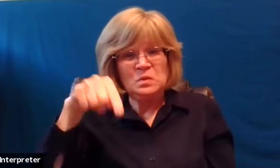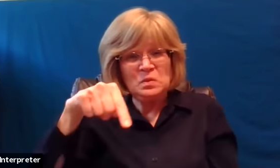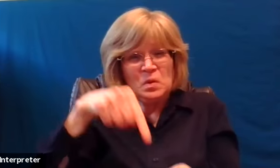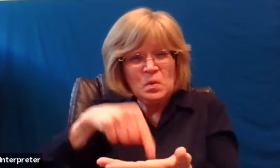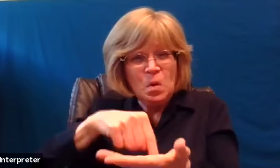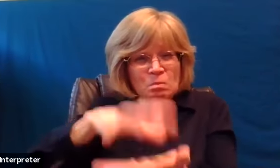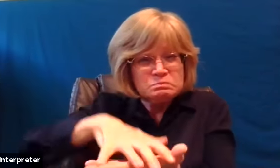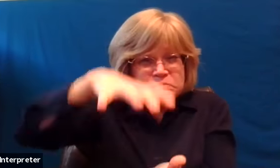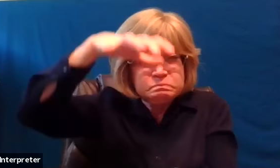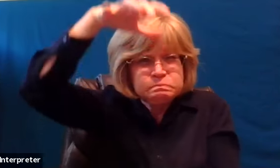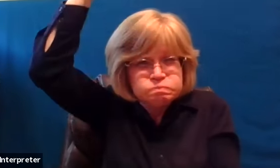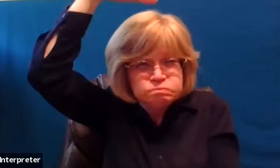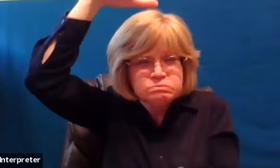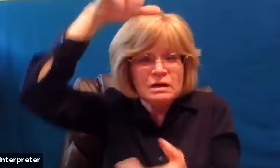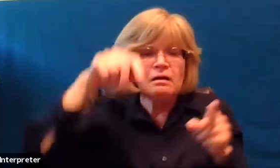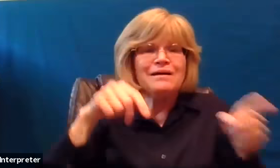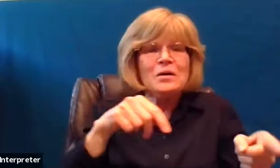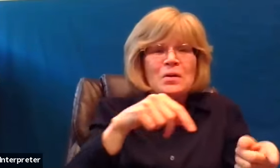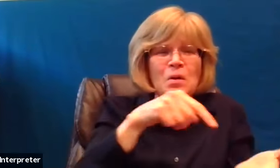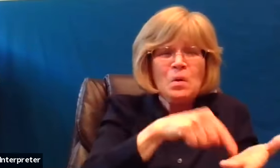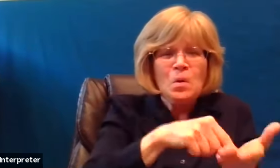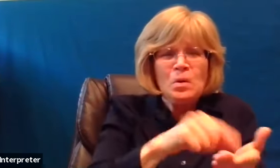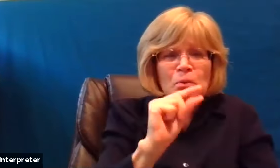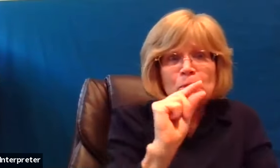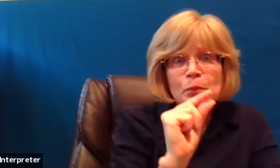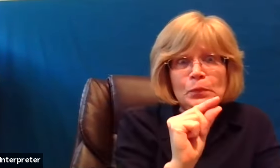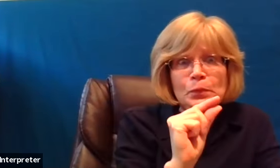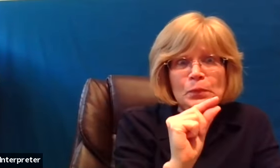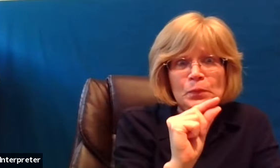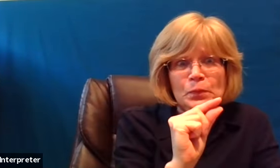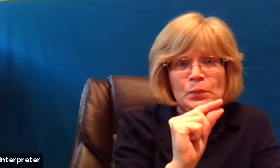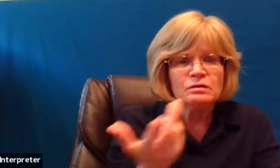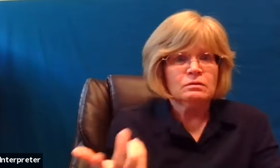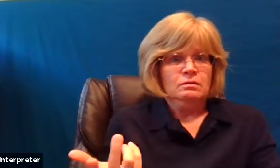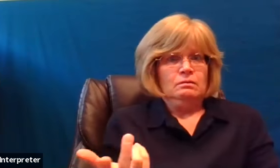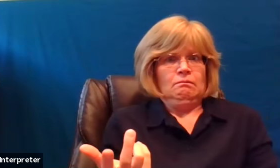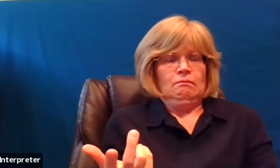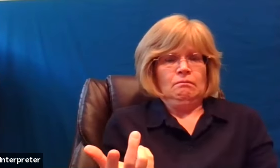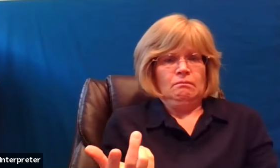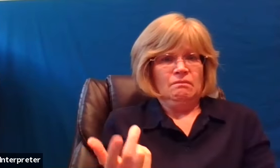indebtedness is half a million times less than the earlier amount owed to the king